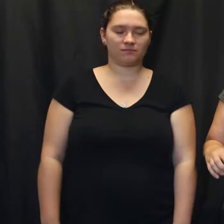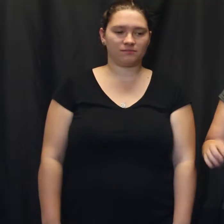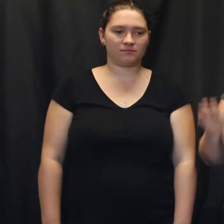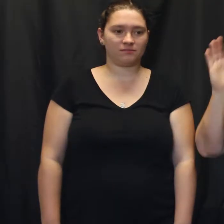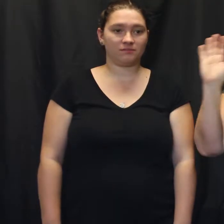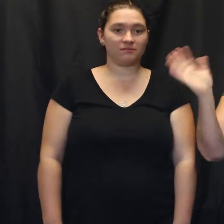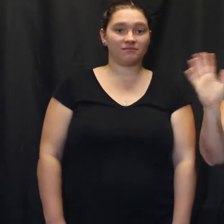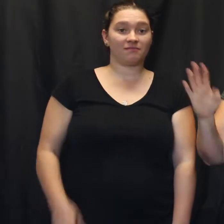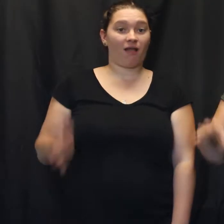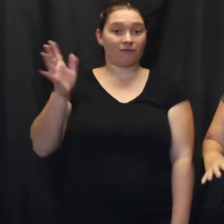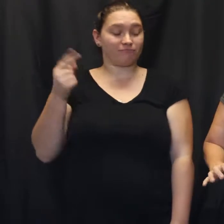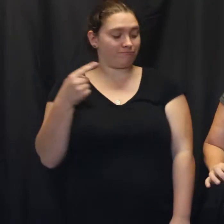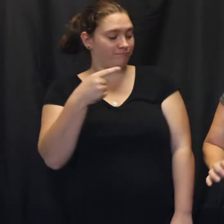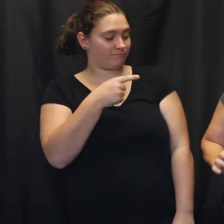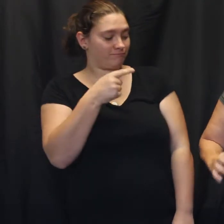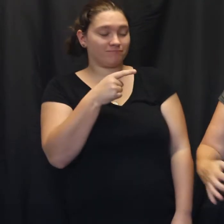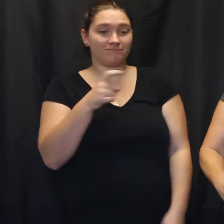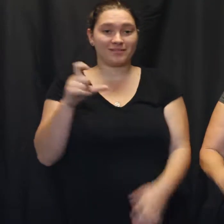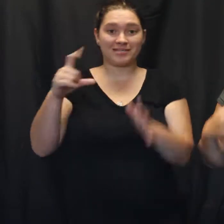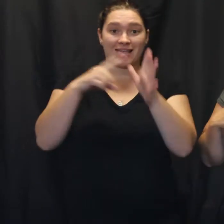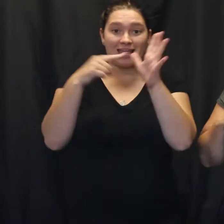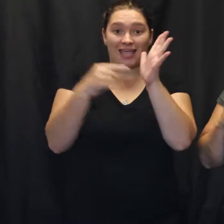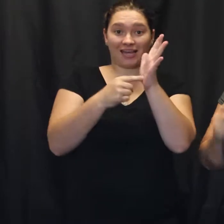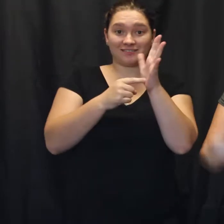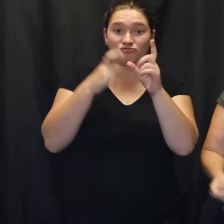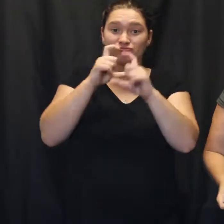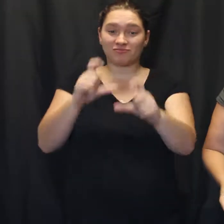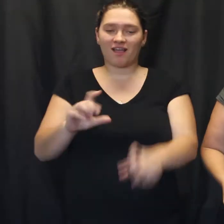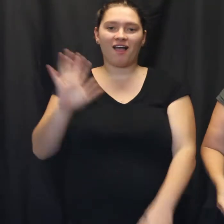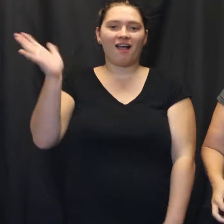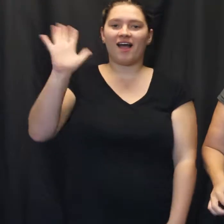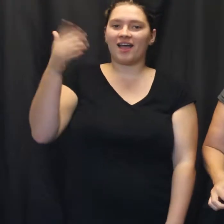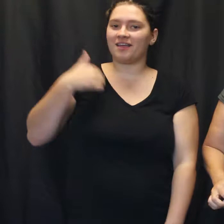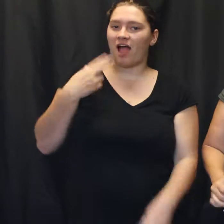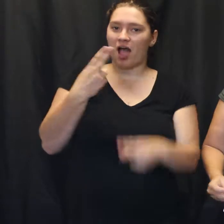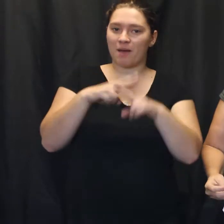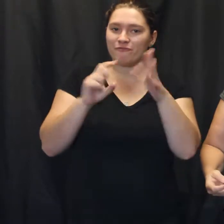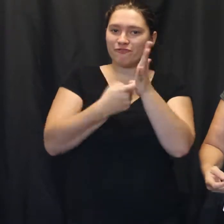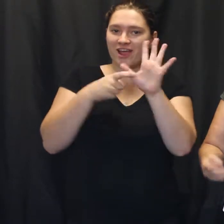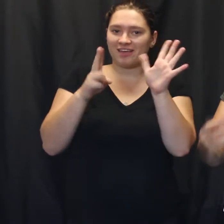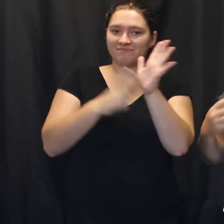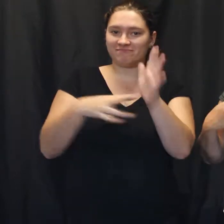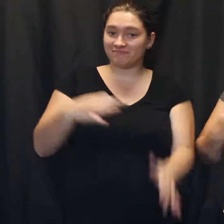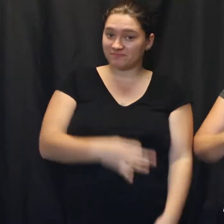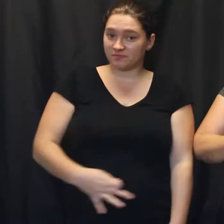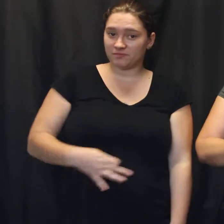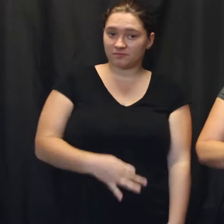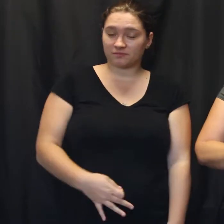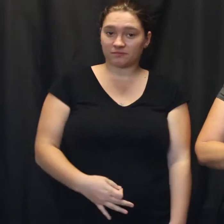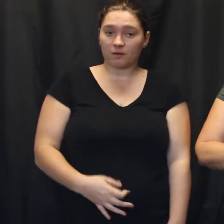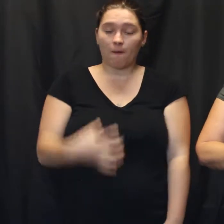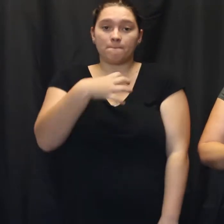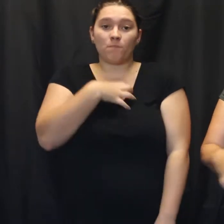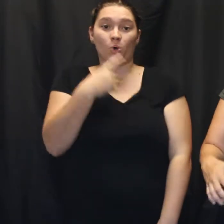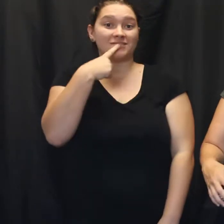Hi, I'm Kat. Hi, I'm Fran. I've got more to say.